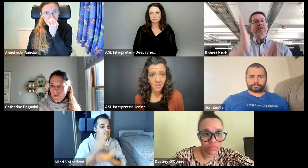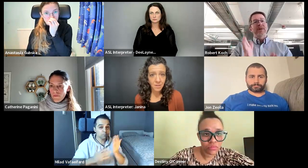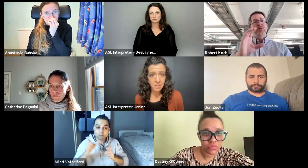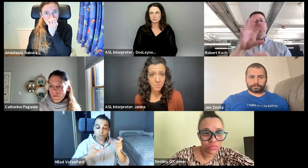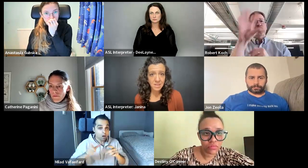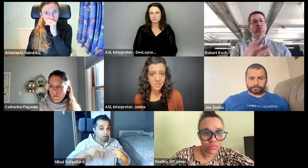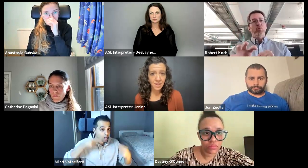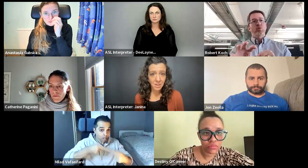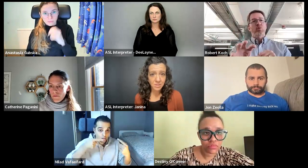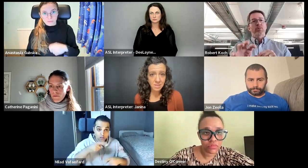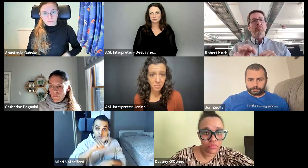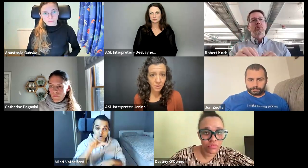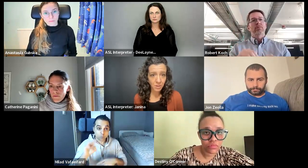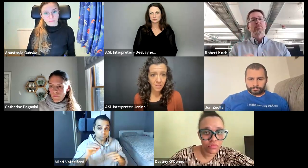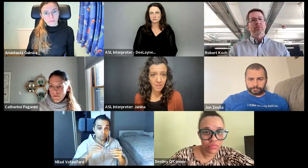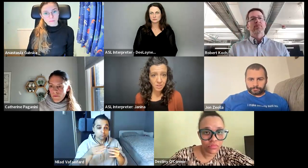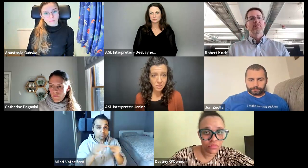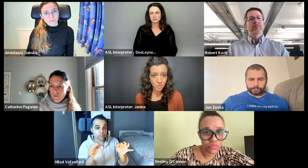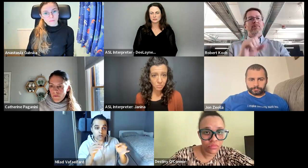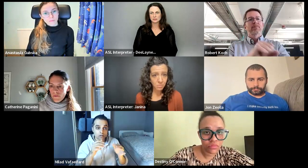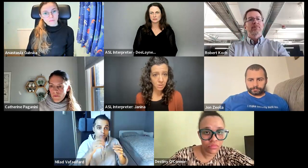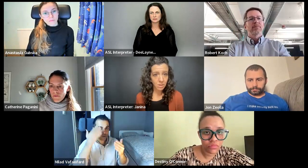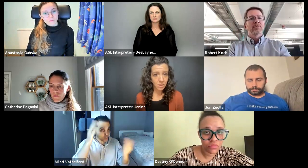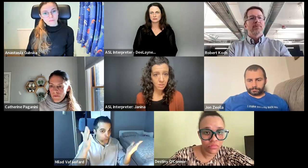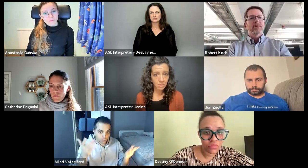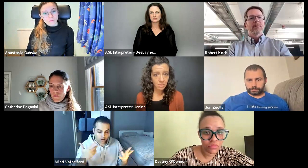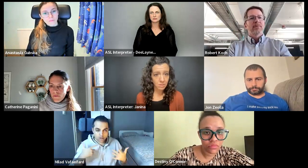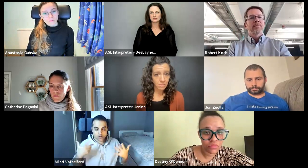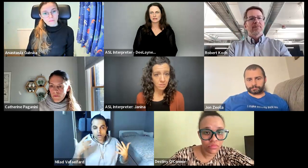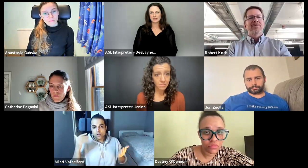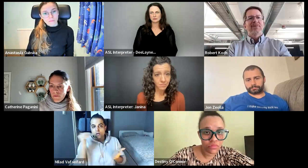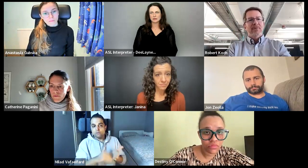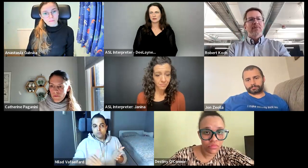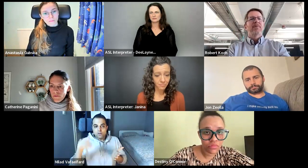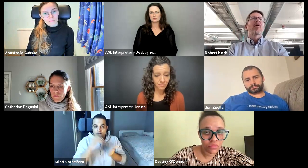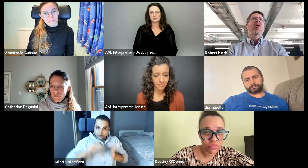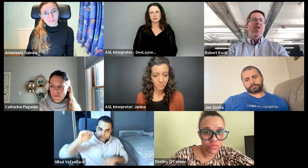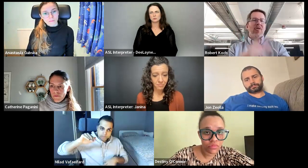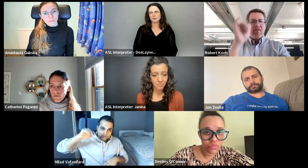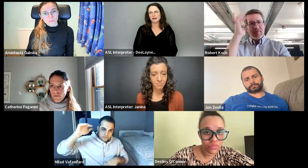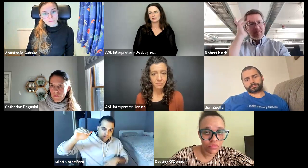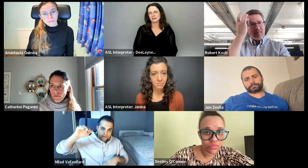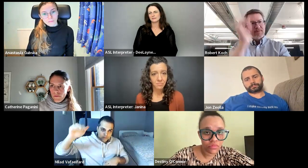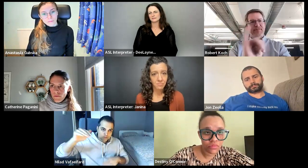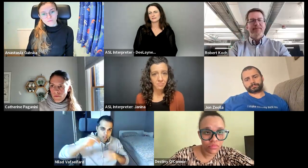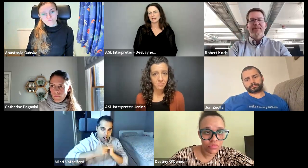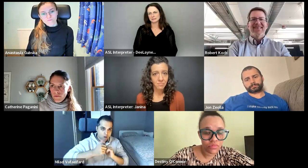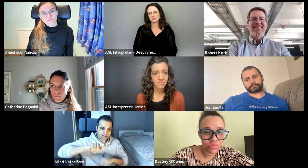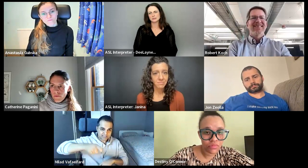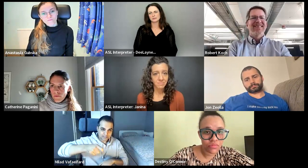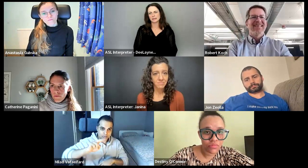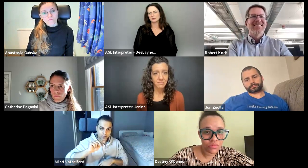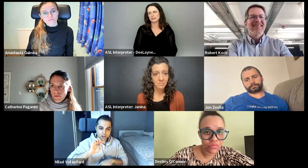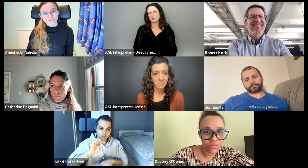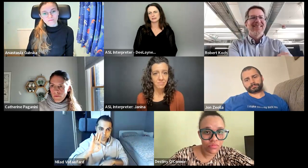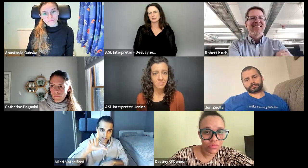like if there's a presenter that uses a computer and they join zoom, I don't know. I've, we've struggled with that and I've asked them